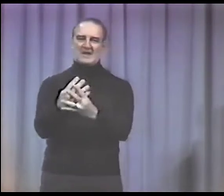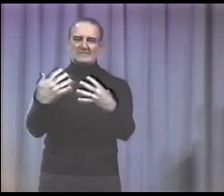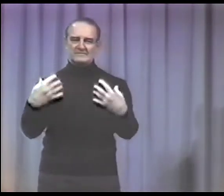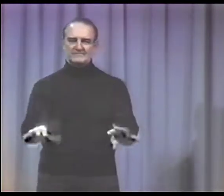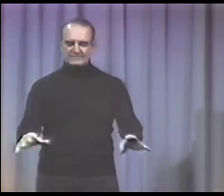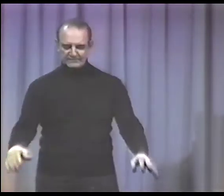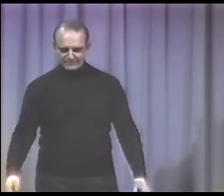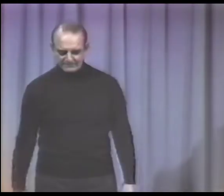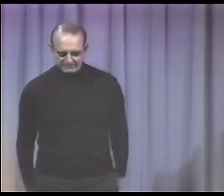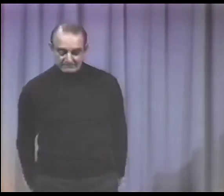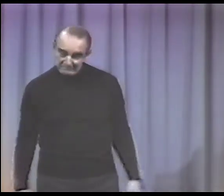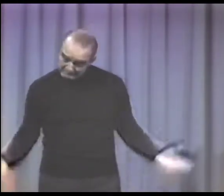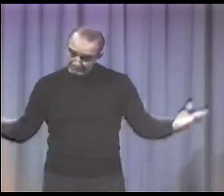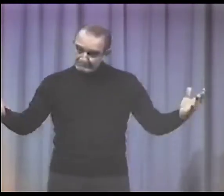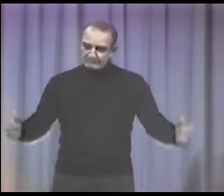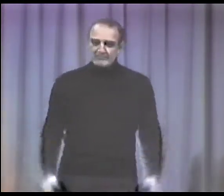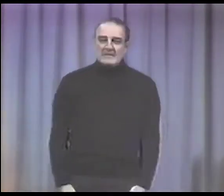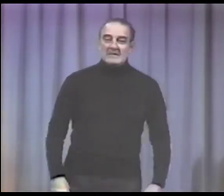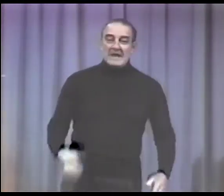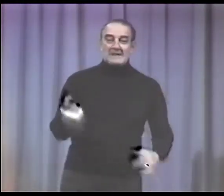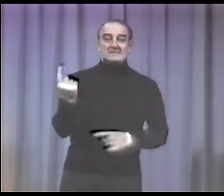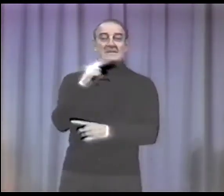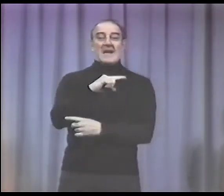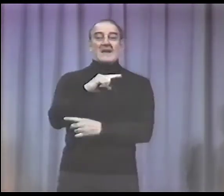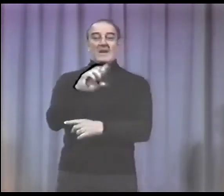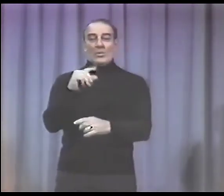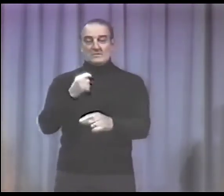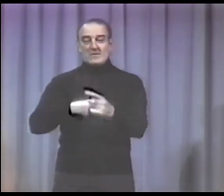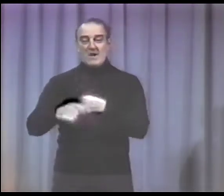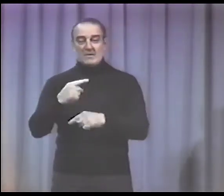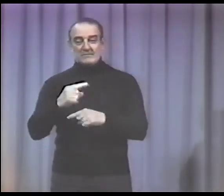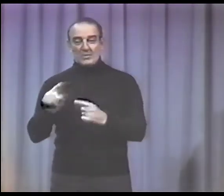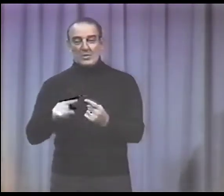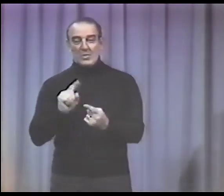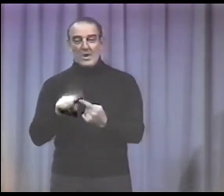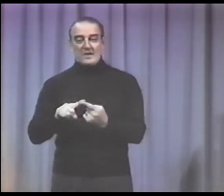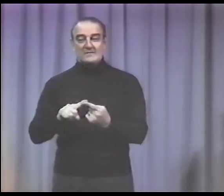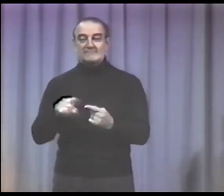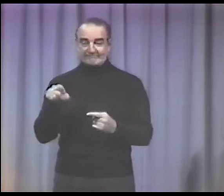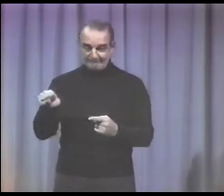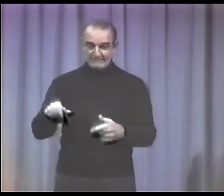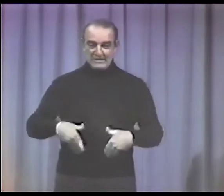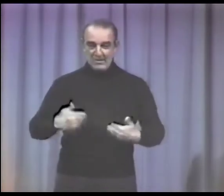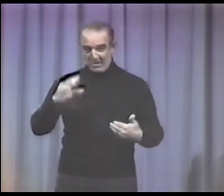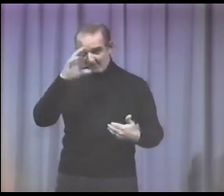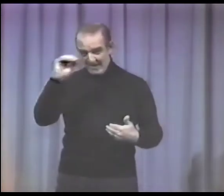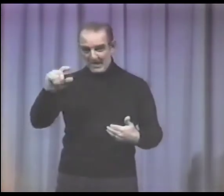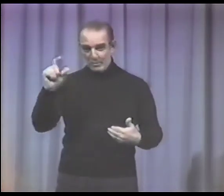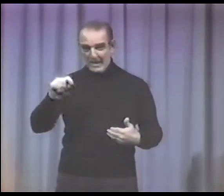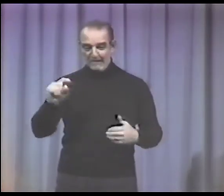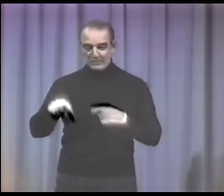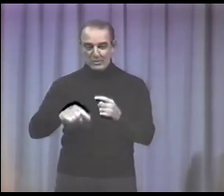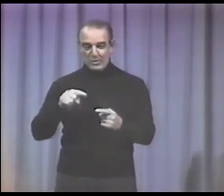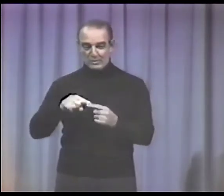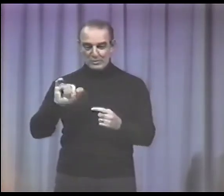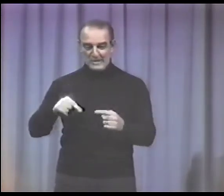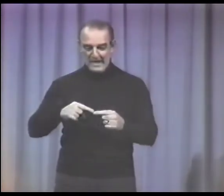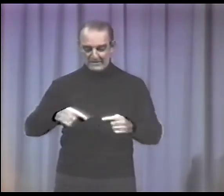had the young man arrested and thrown in jail. The day was coming when this young man would be brought